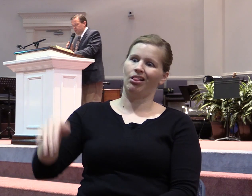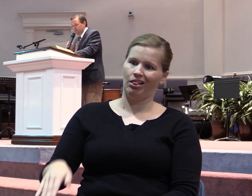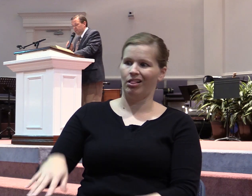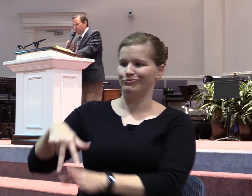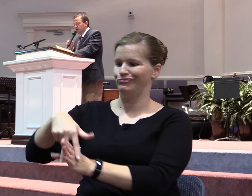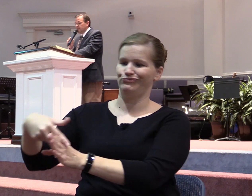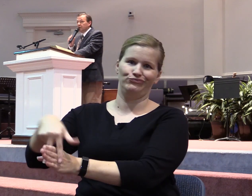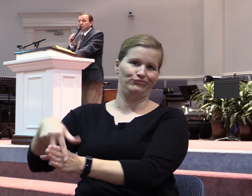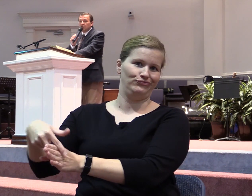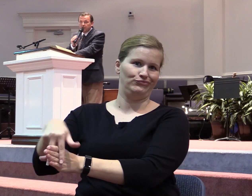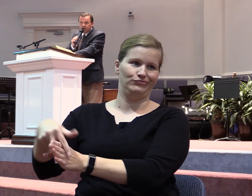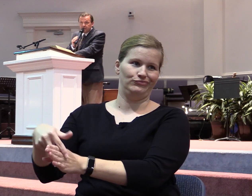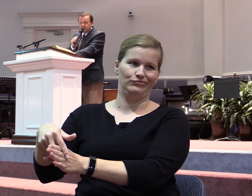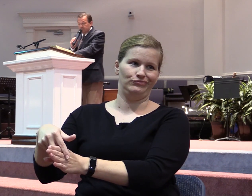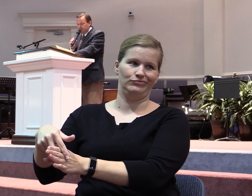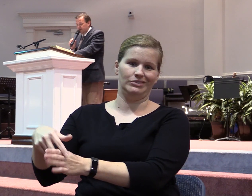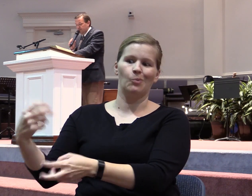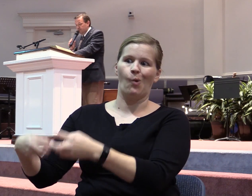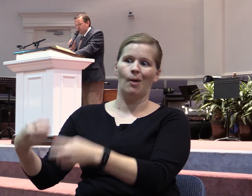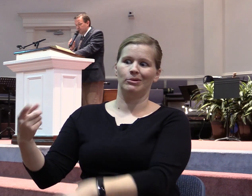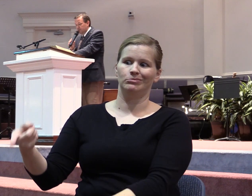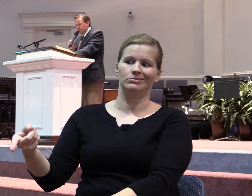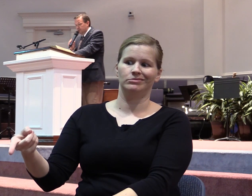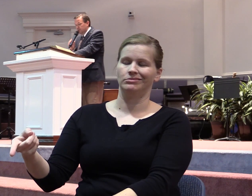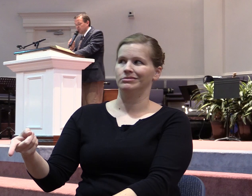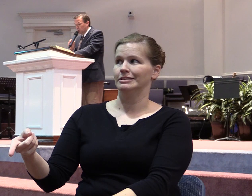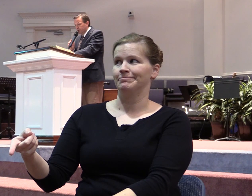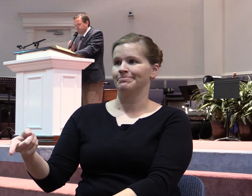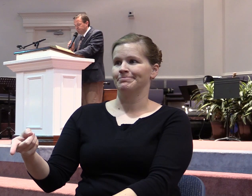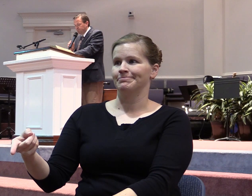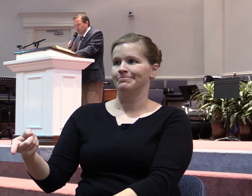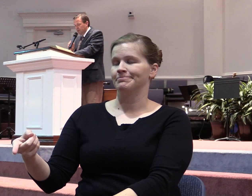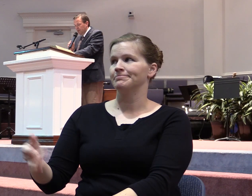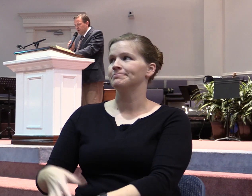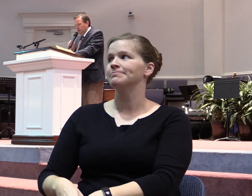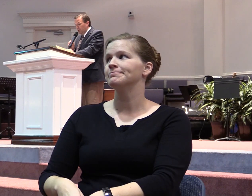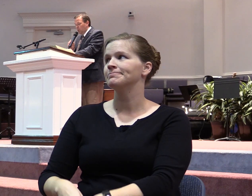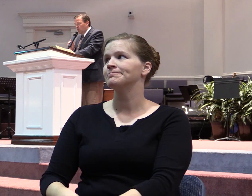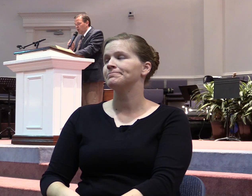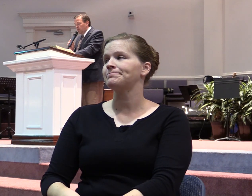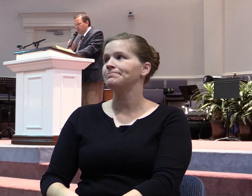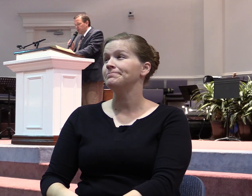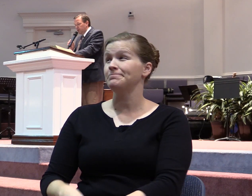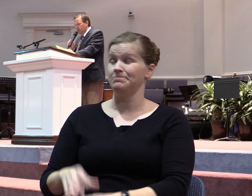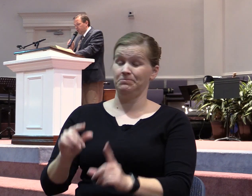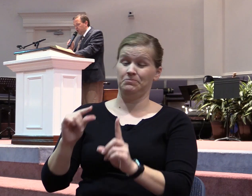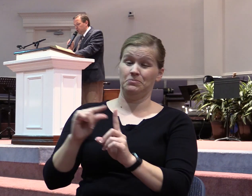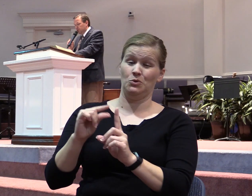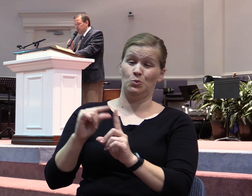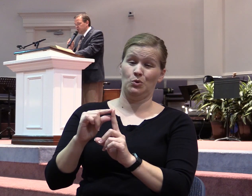There is disturbance. There is disorder. The word confusion is